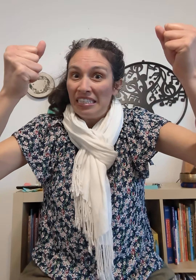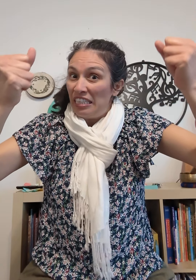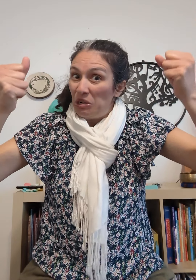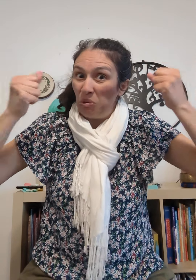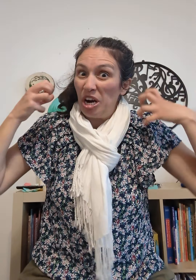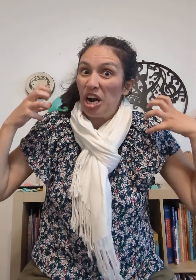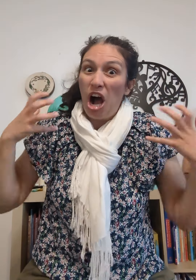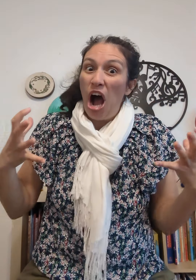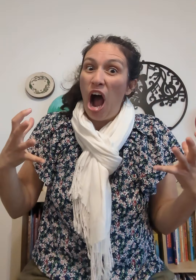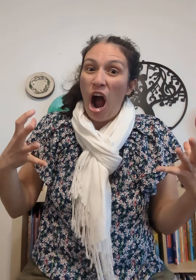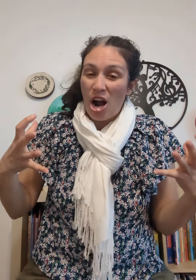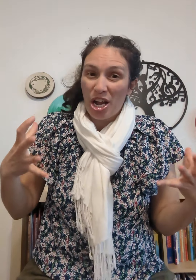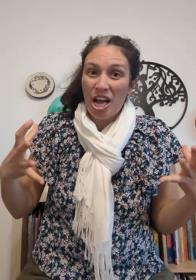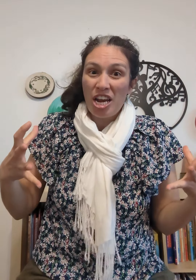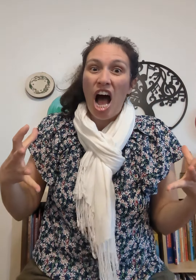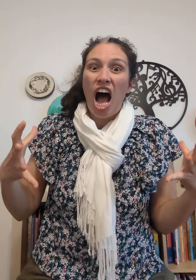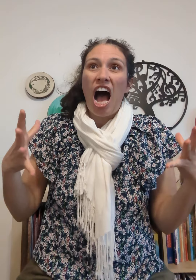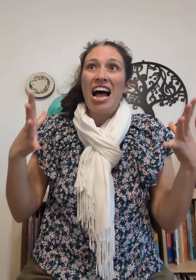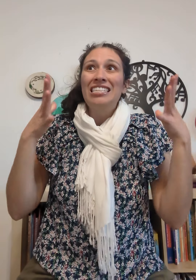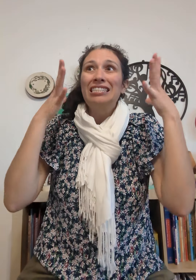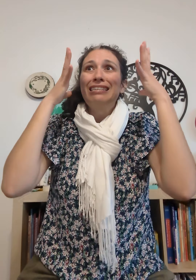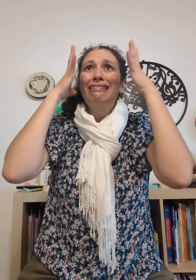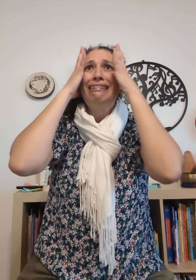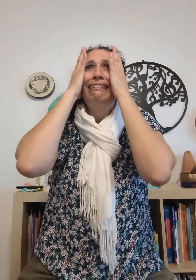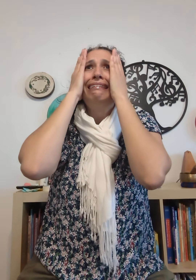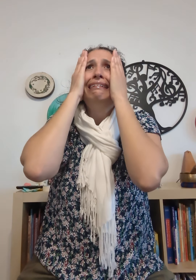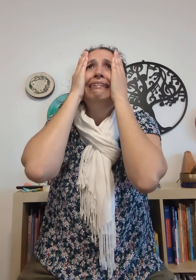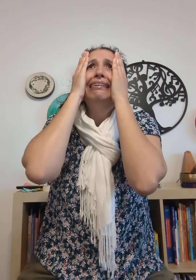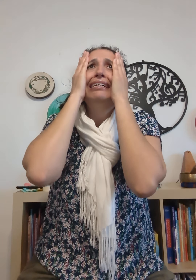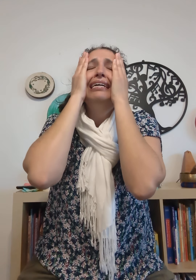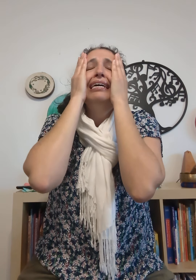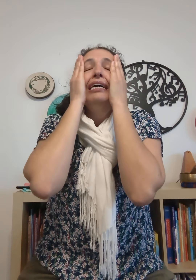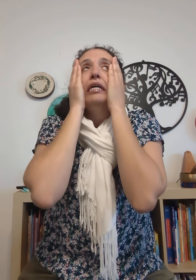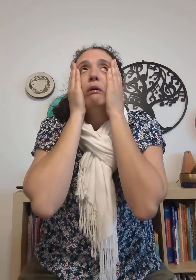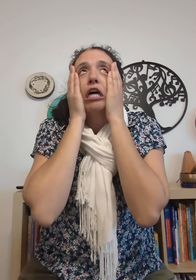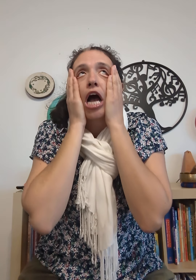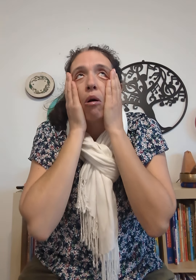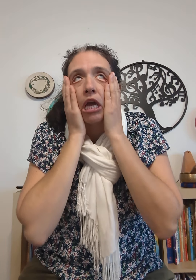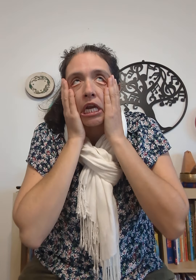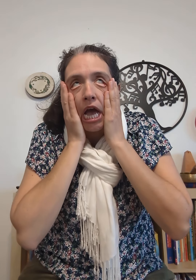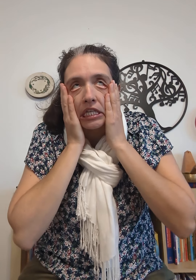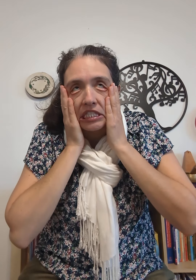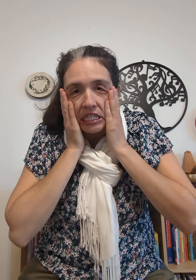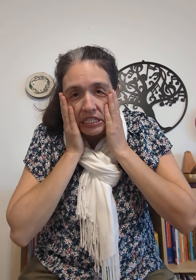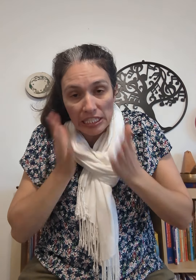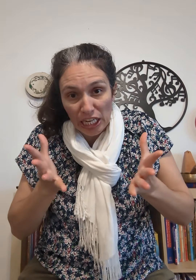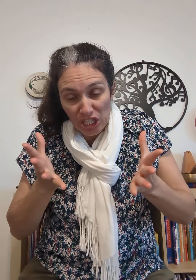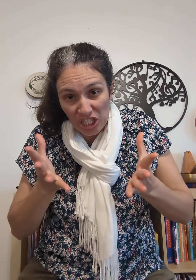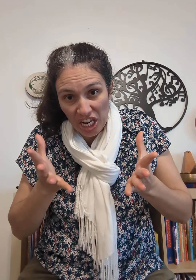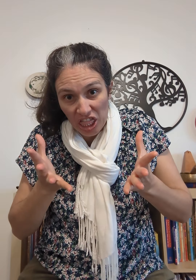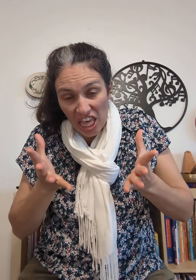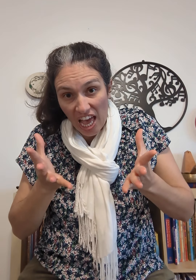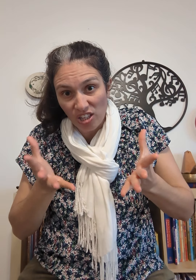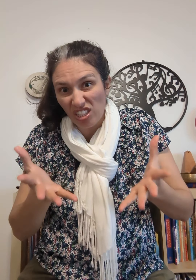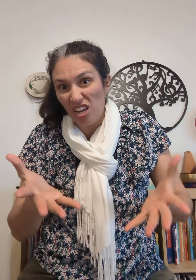We're Argonauts. We're going nuts 16,000